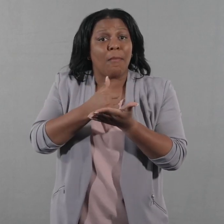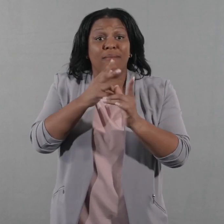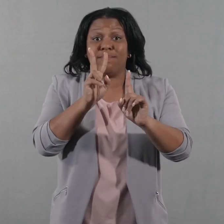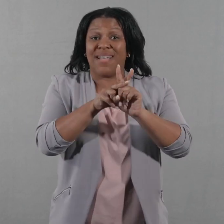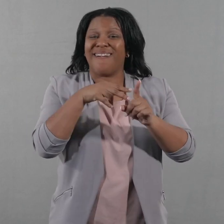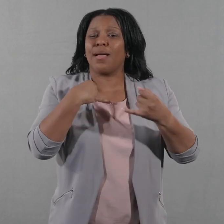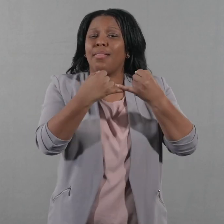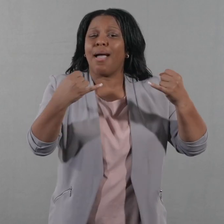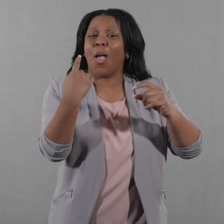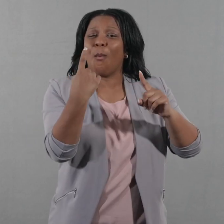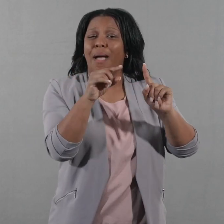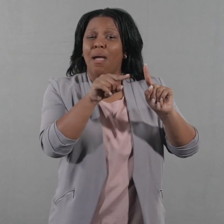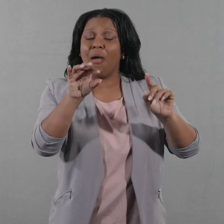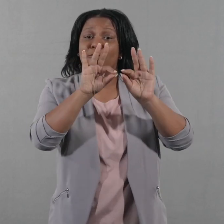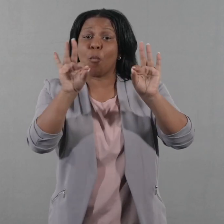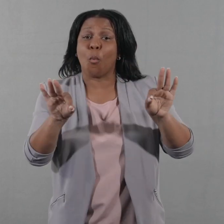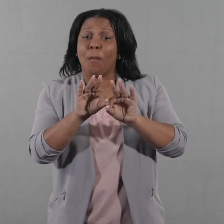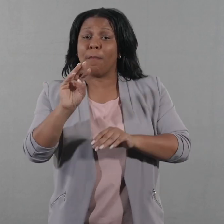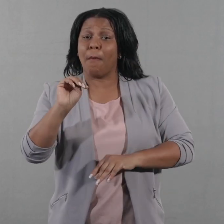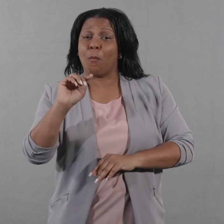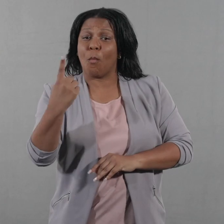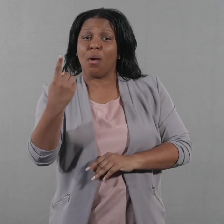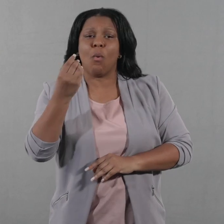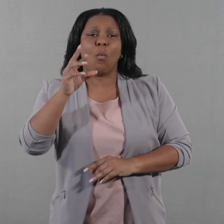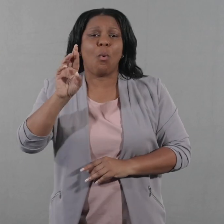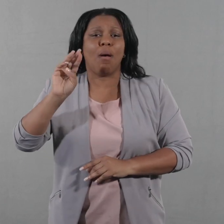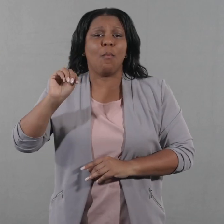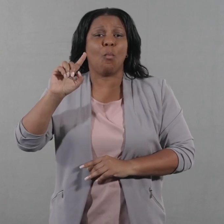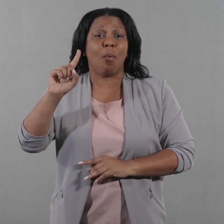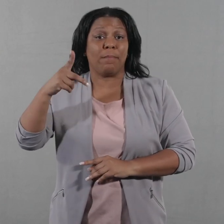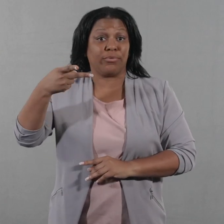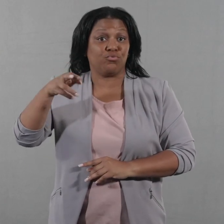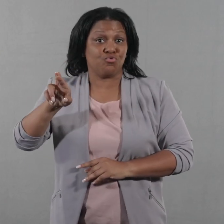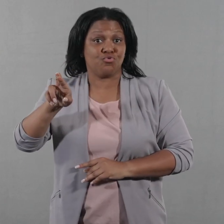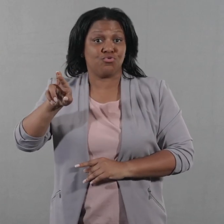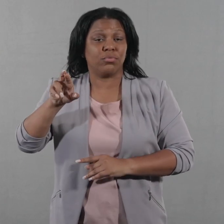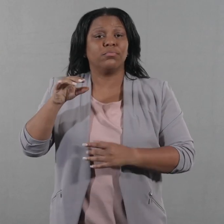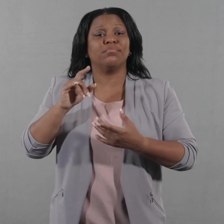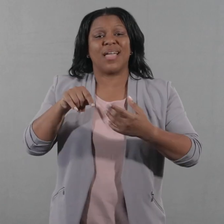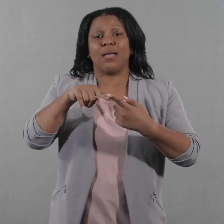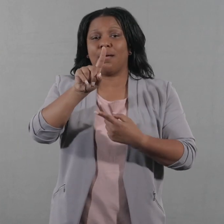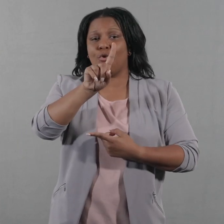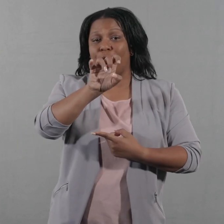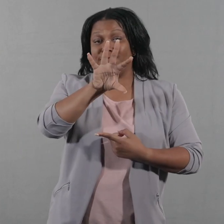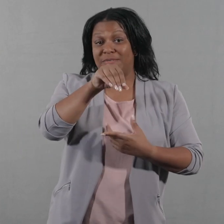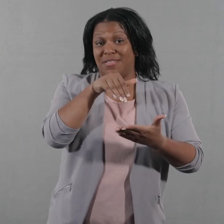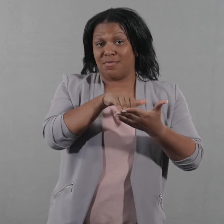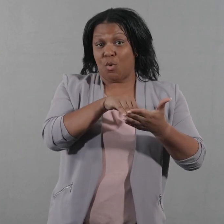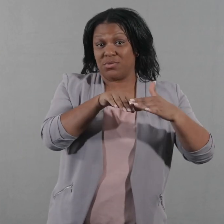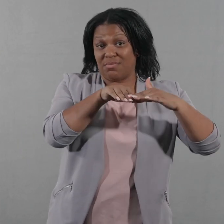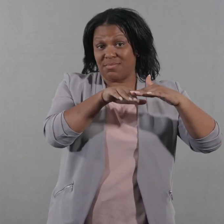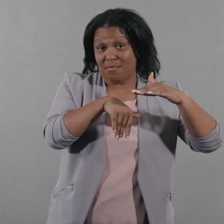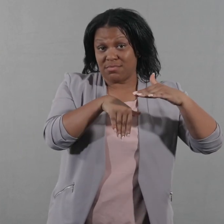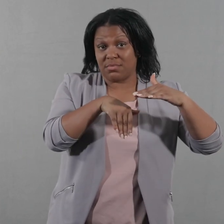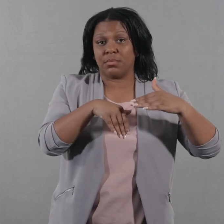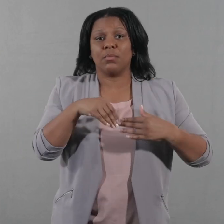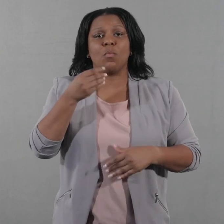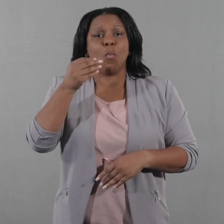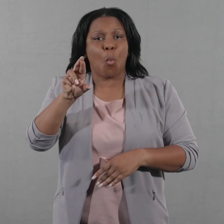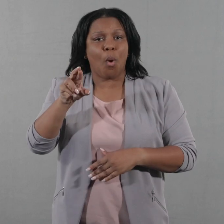Gross Income Line 1 of Form M-1 or Form M-1-PR of $150,000 or less